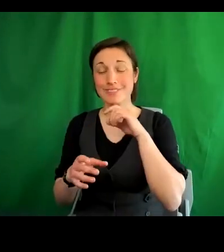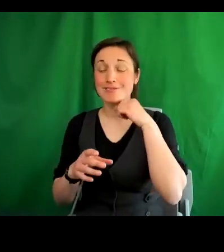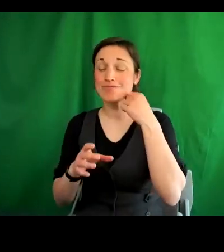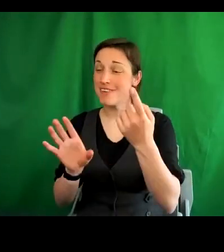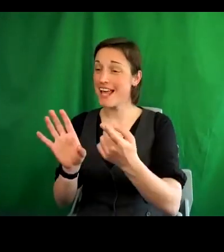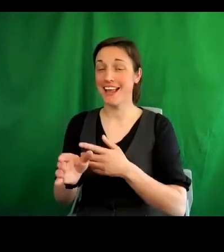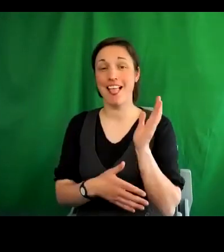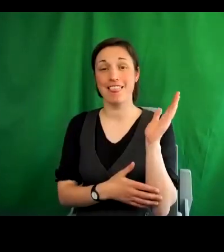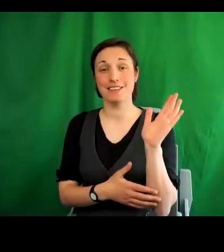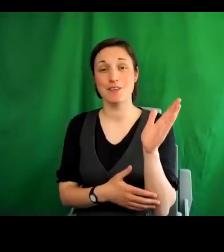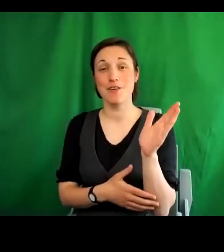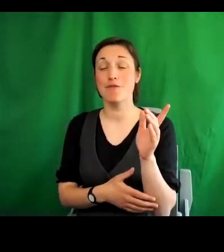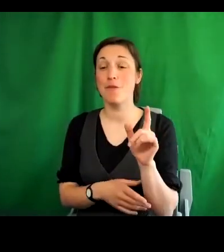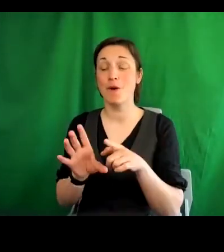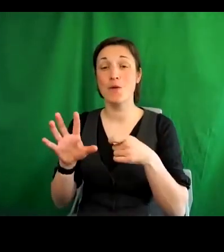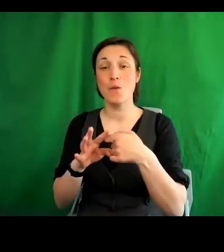City Network.